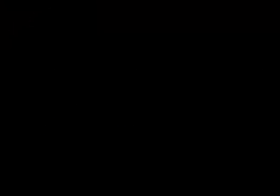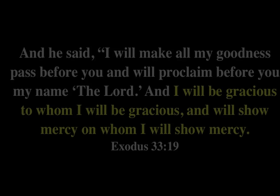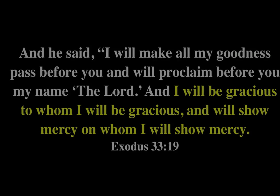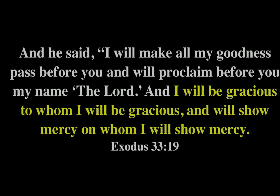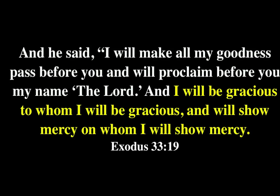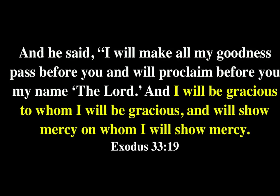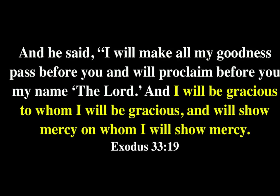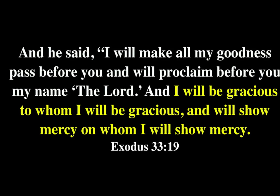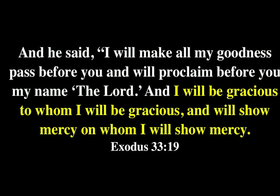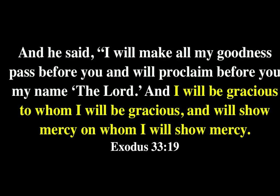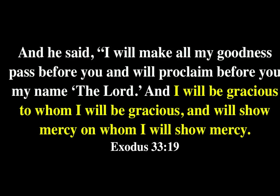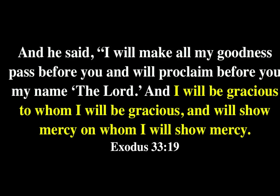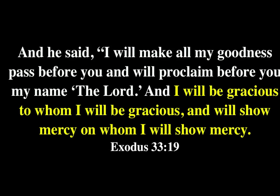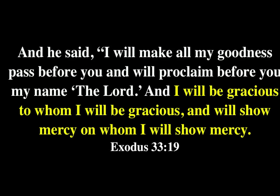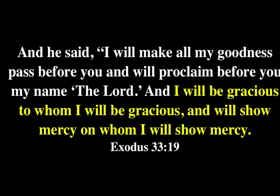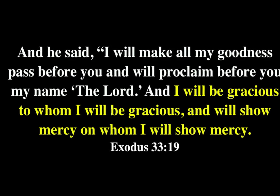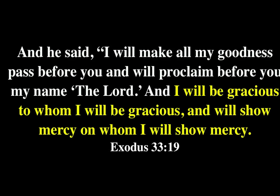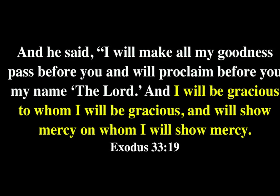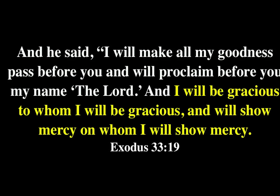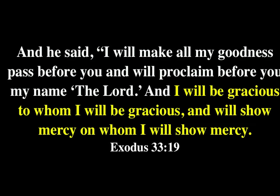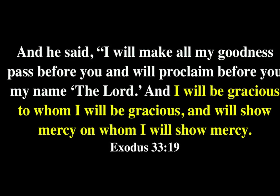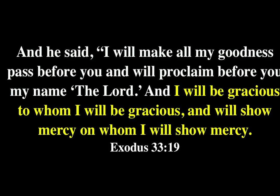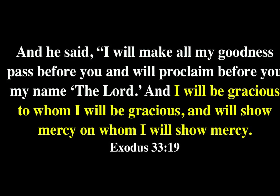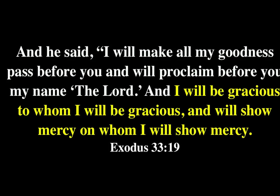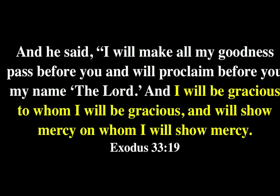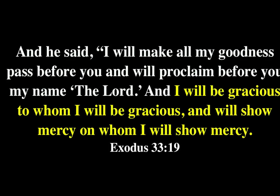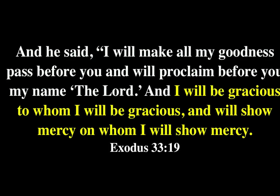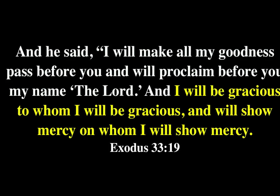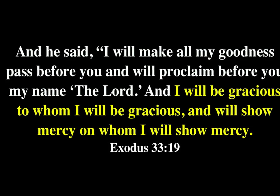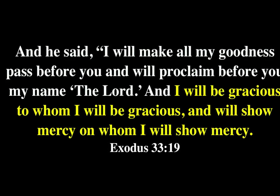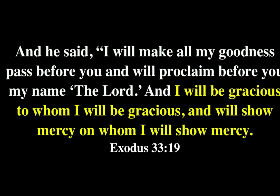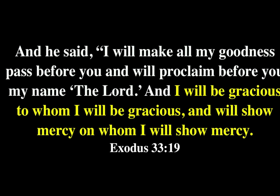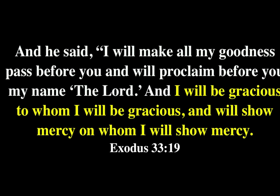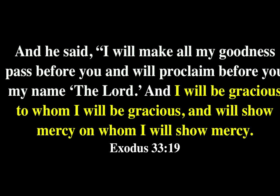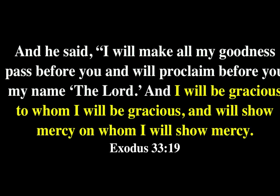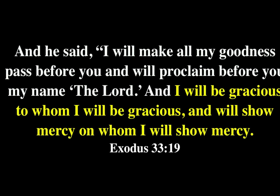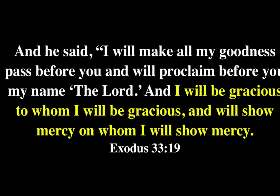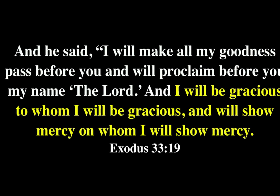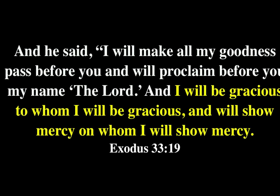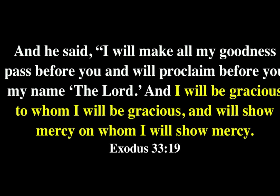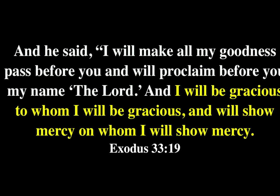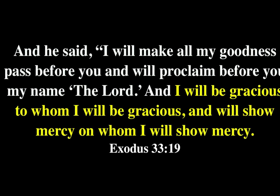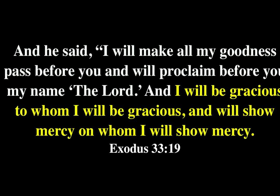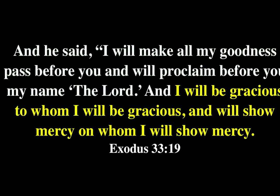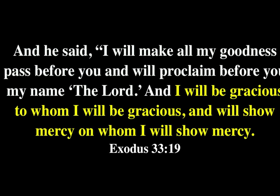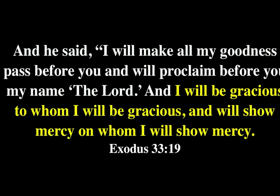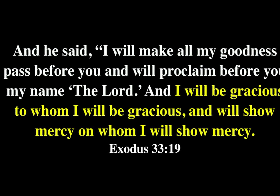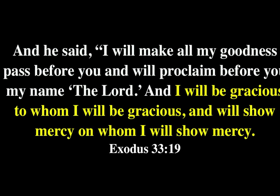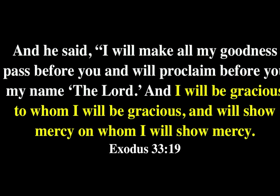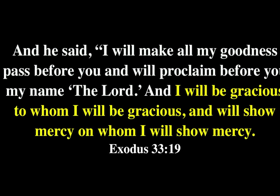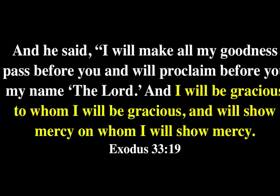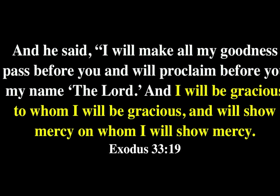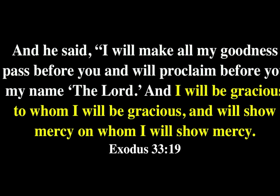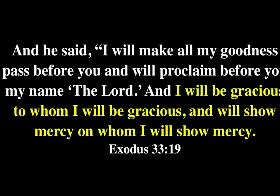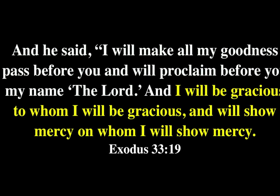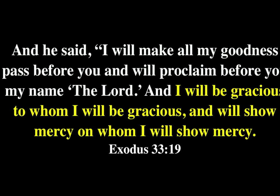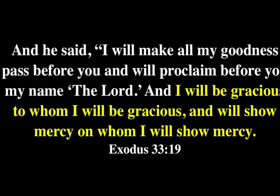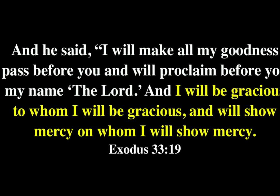change them. And he said, I will make all my goodness pass before you and will proclaim before you my name, the Lord.